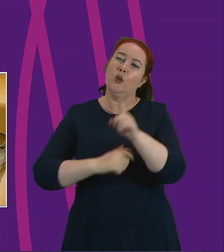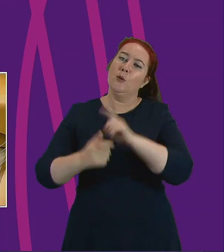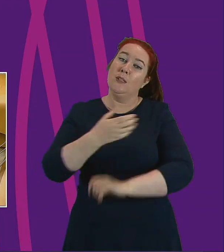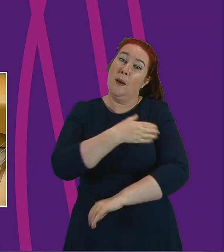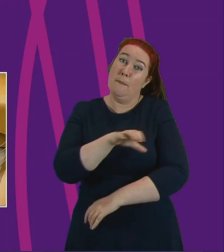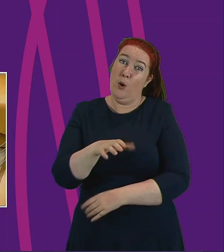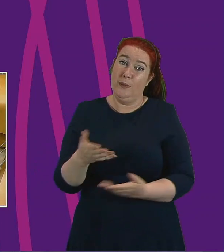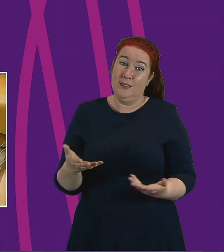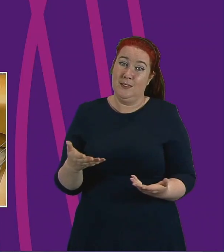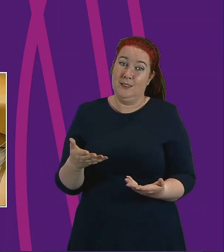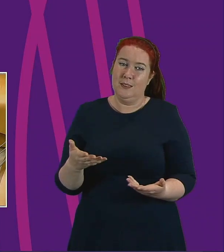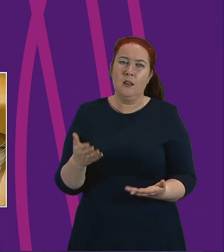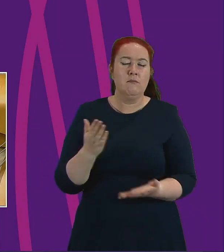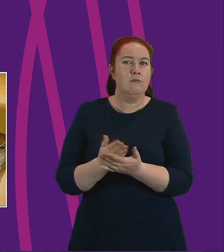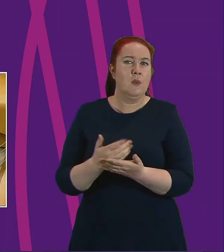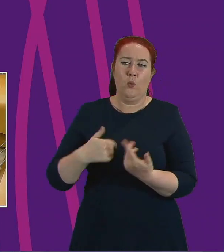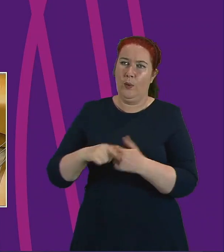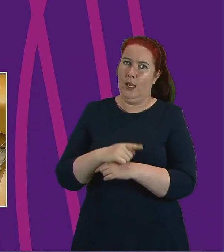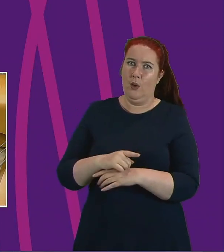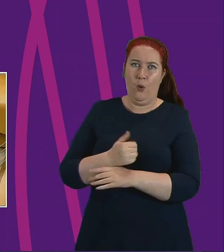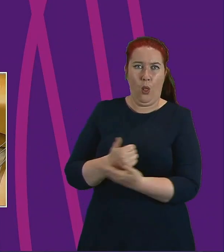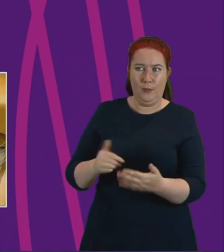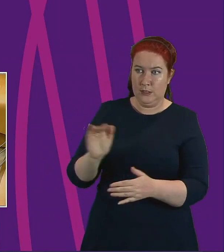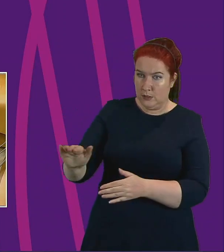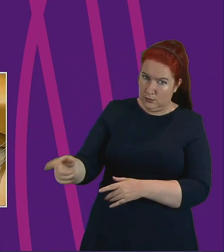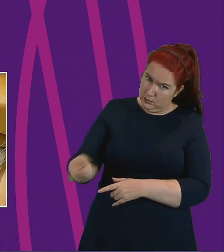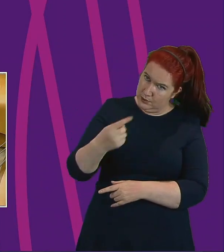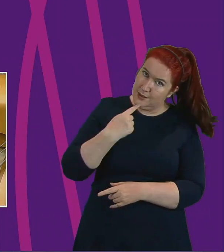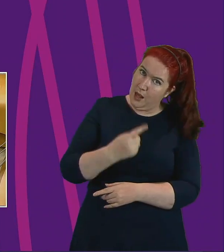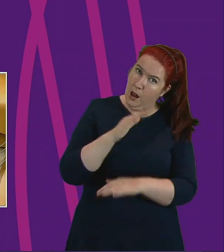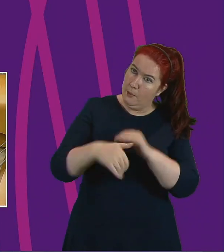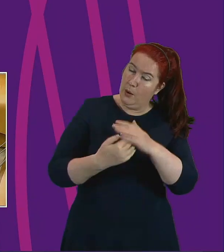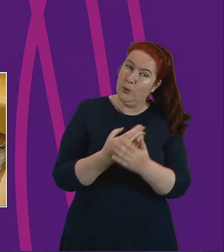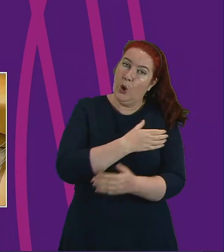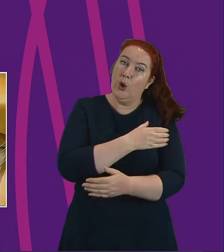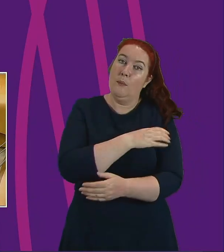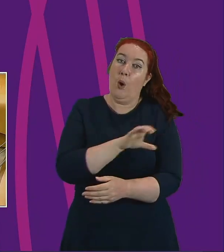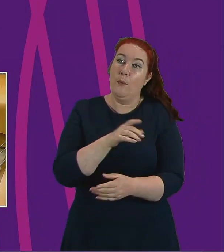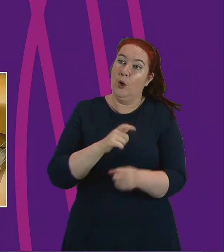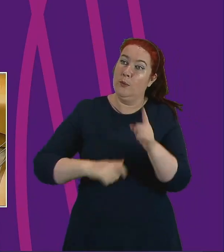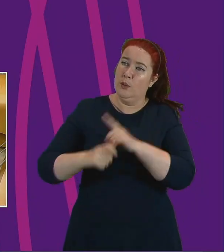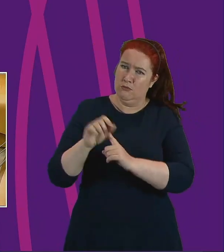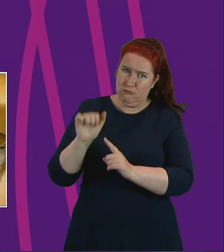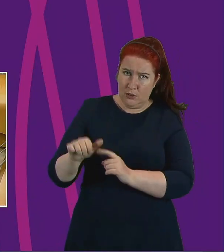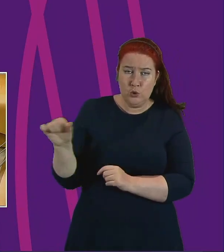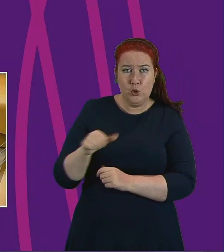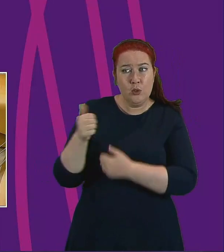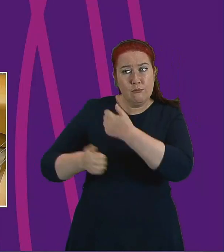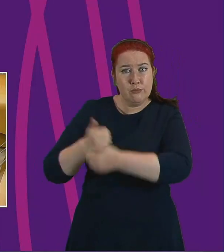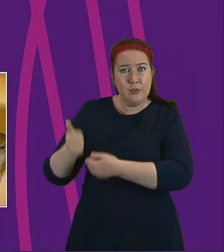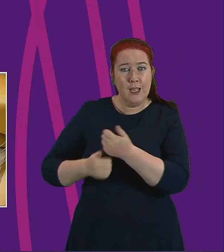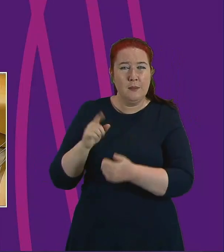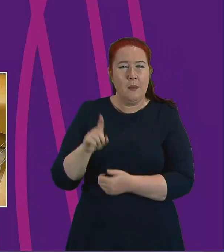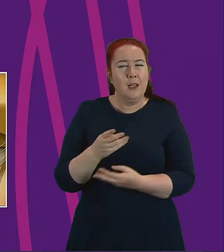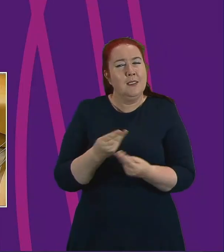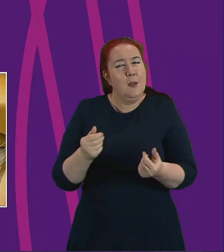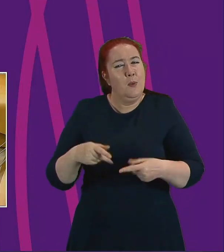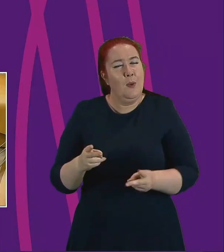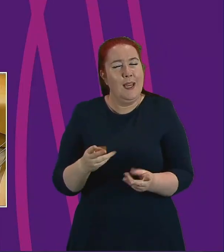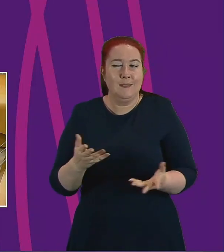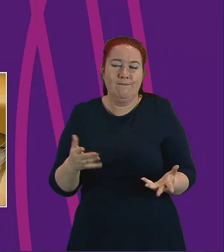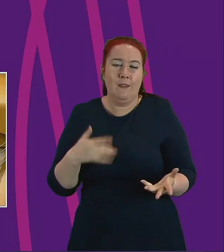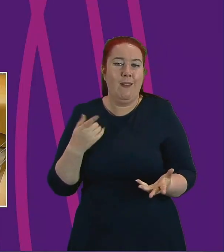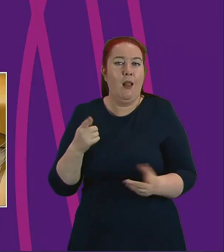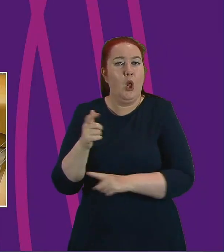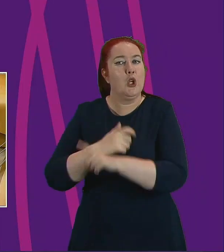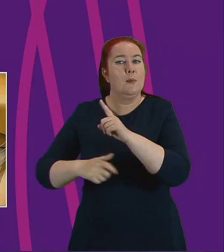of us are ever shy about that. And rightly, our small groups and charities deserve praise. But in some ways, Presiding Officers, our communities